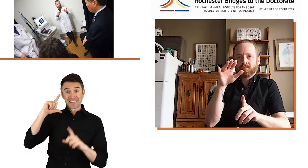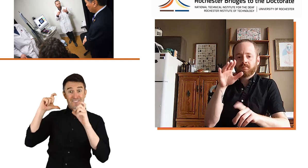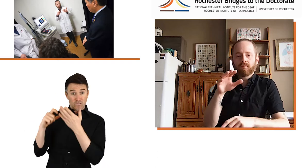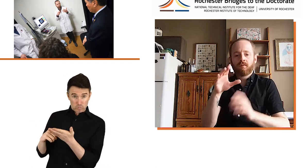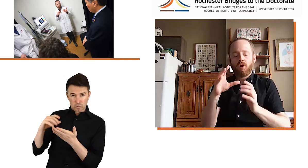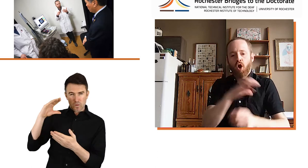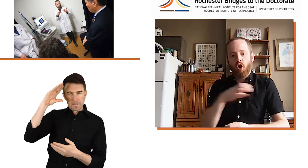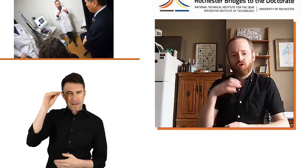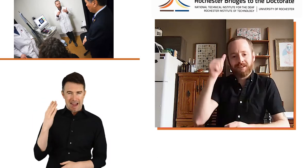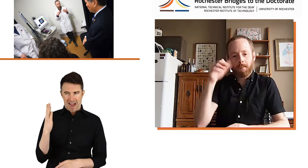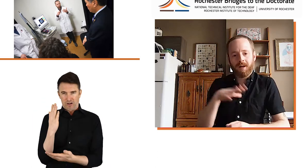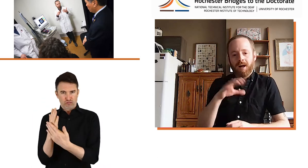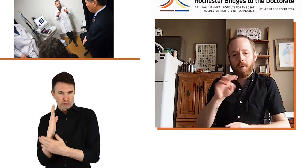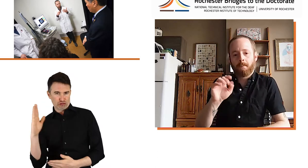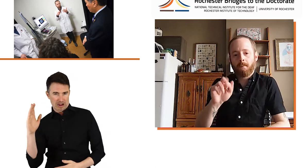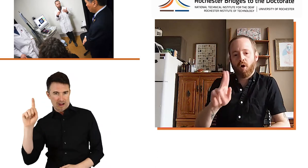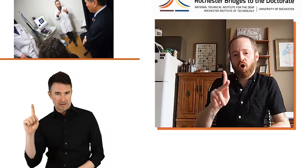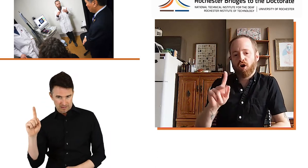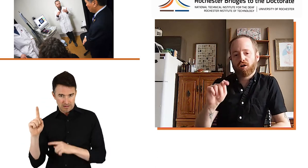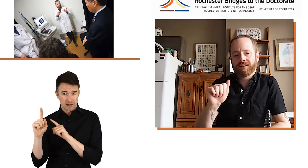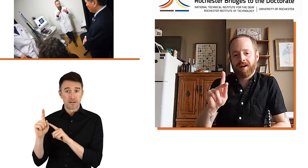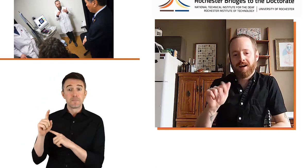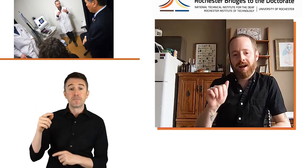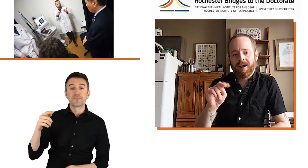in the right of this picture is Congressman